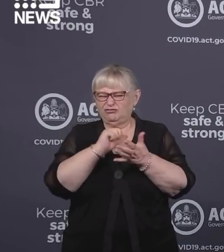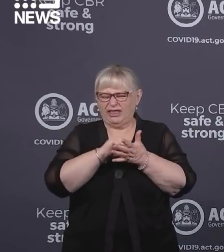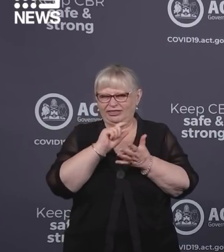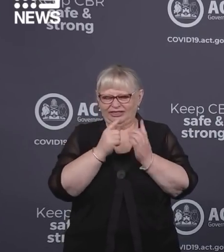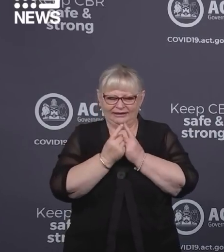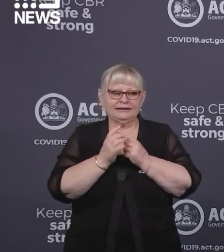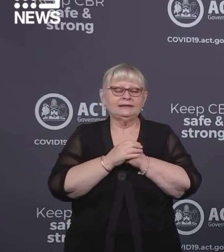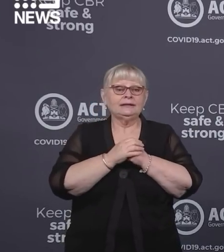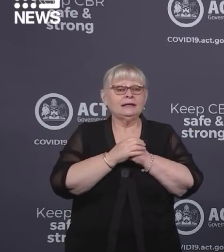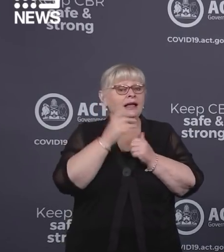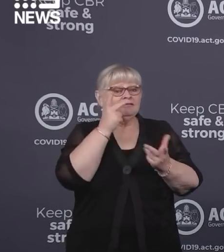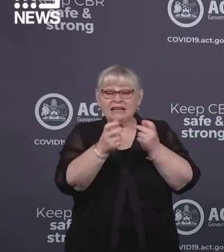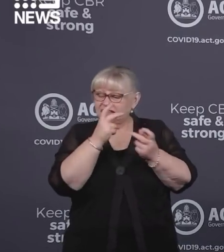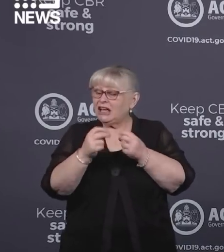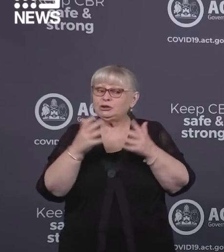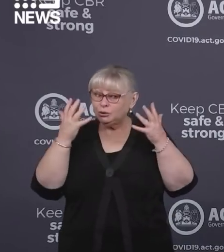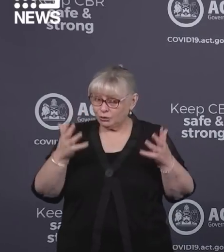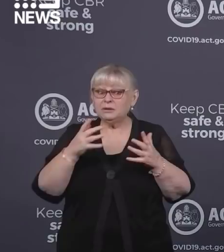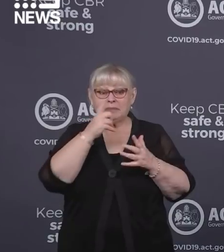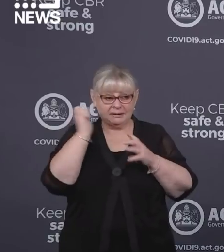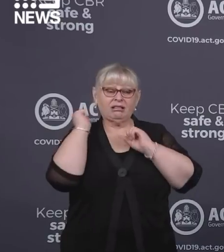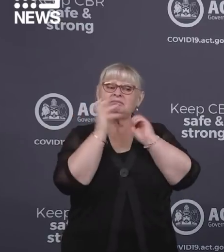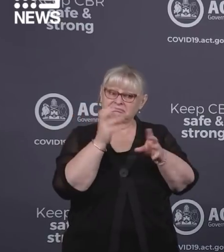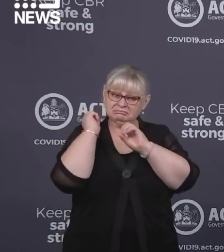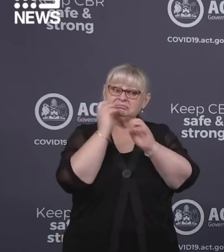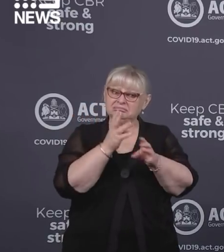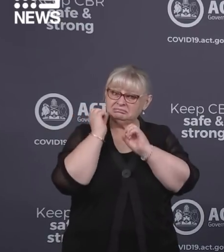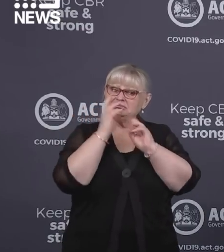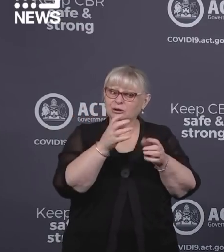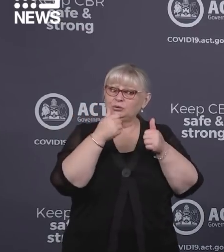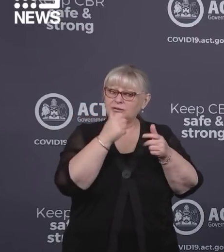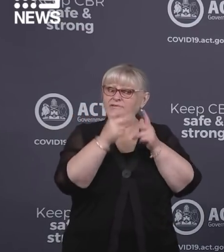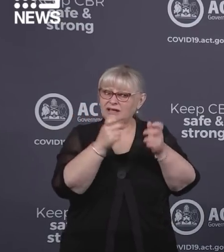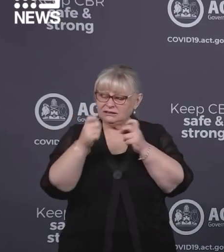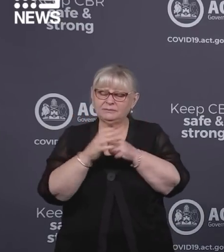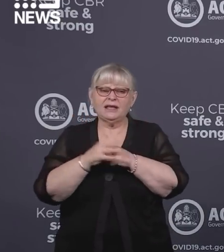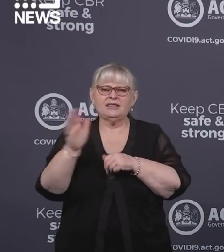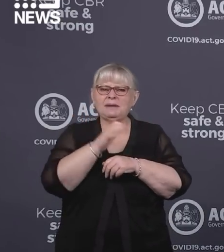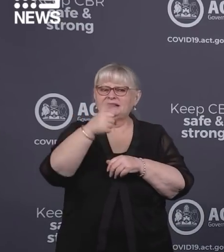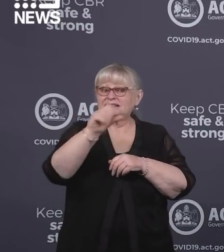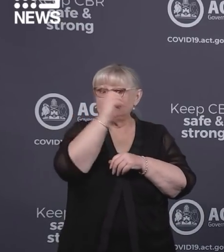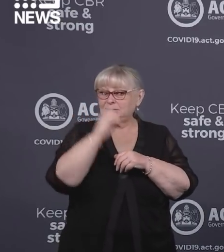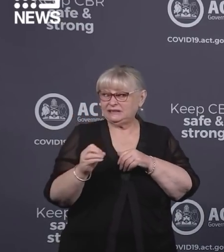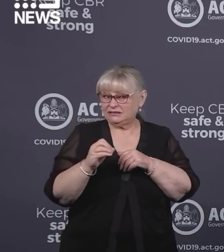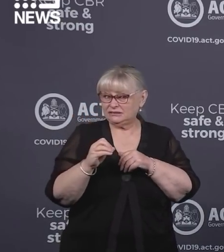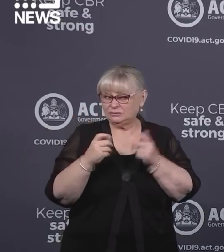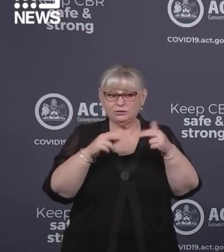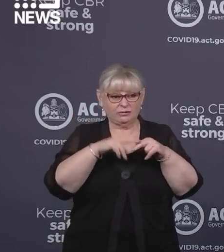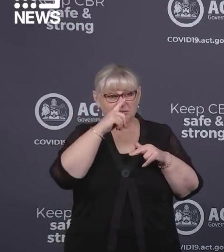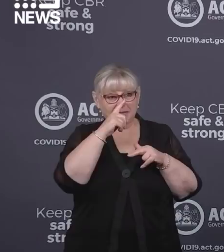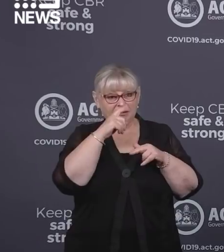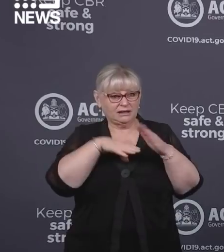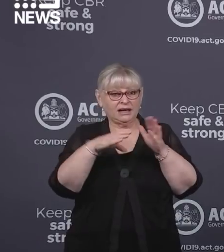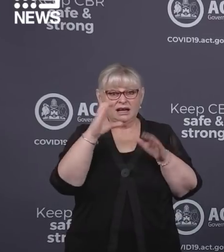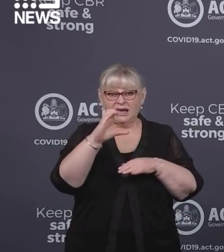to come forward to get vaccinated in great numbers. We've reached around 60 per cent of the population